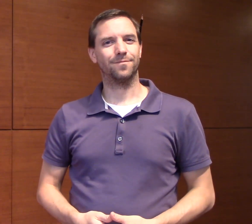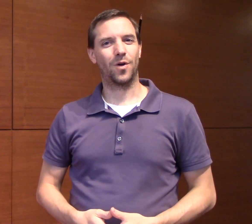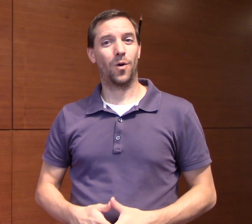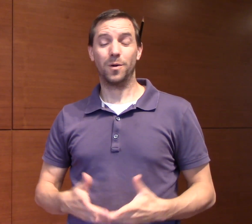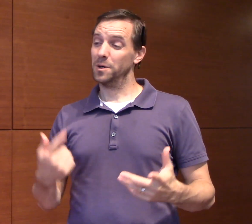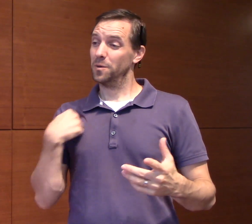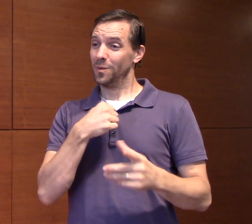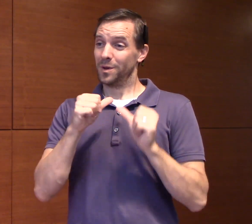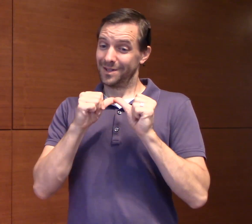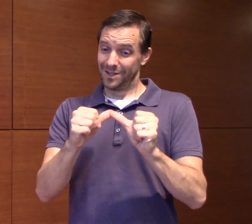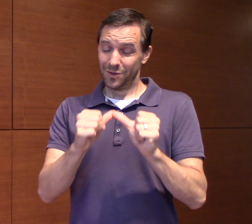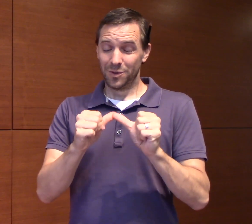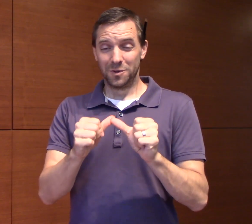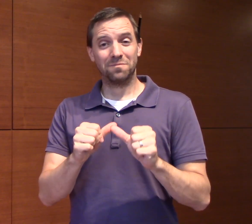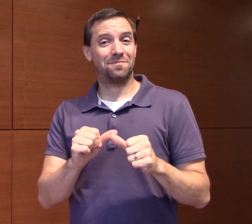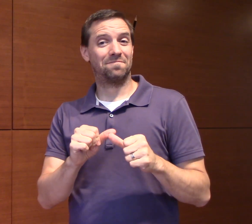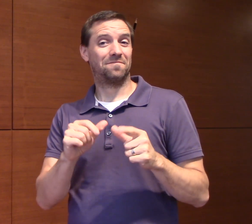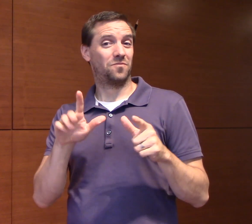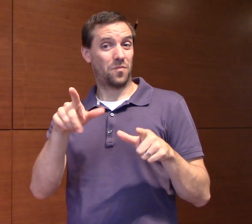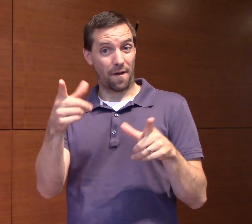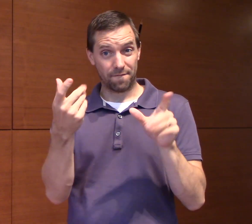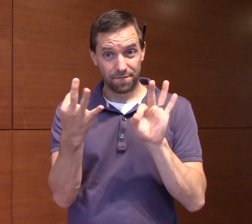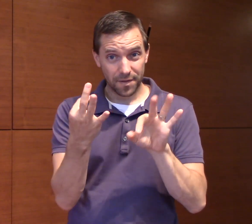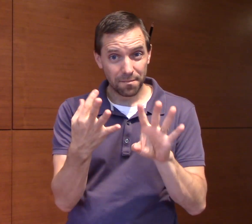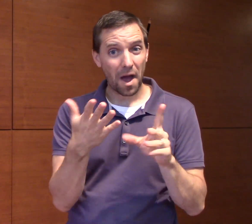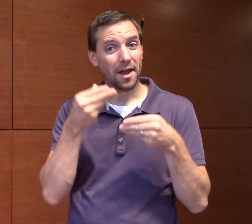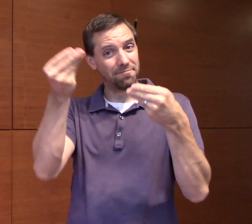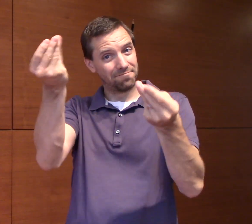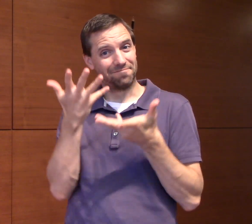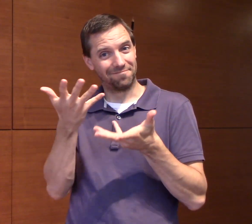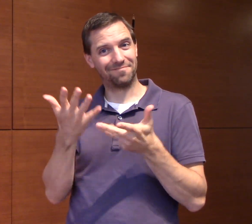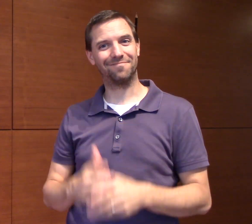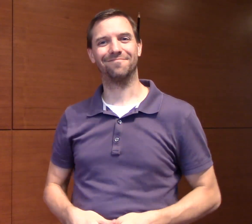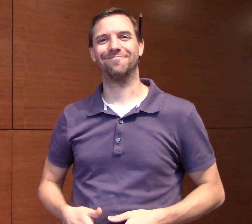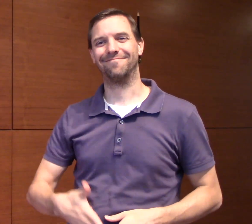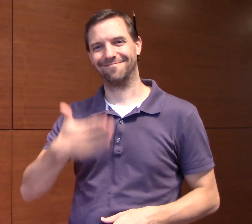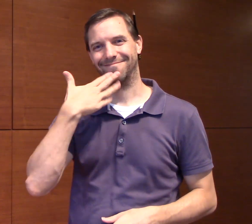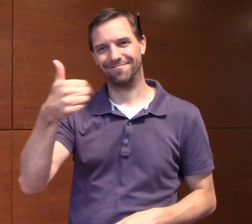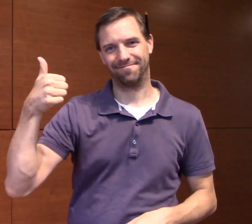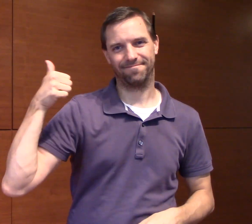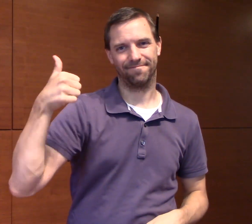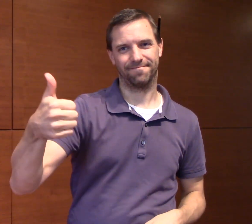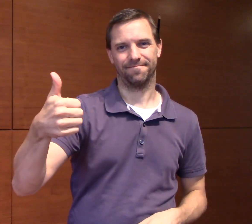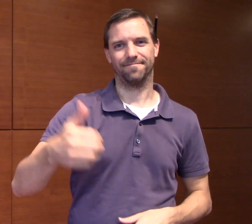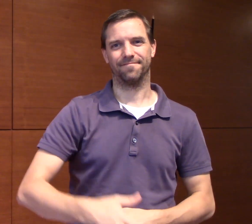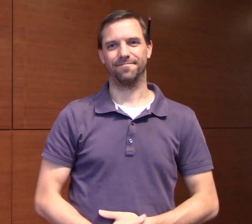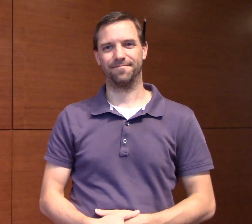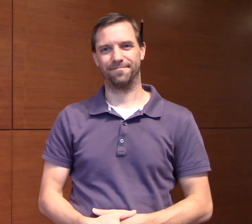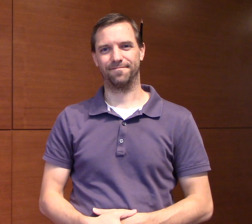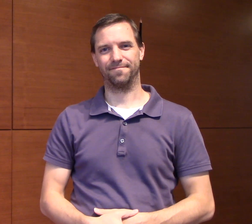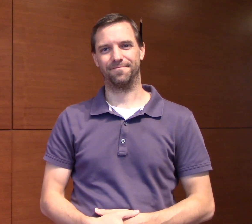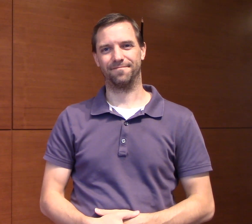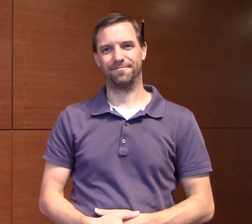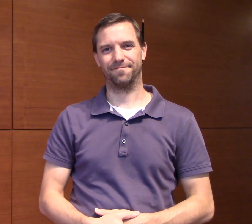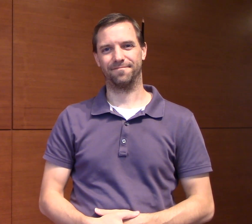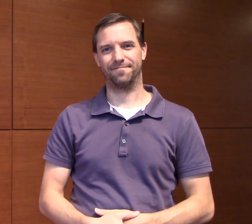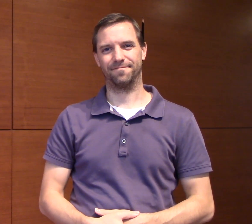sure that that's the right interpretation. So, we are going to continue this work. If you have feedback, please let us know. Thank you very much.